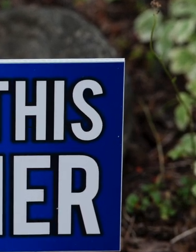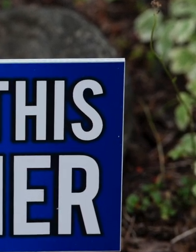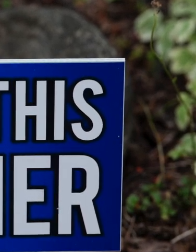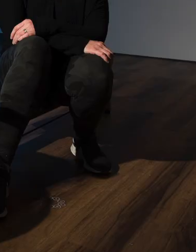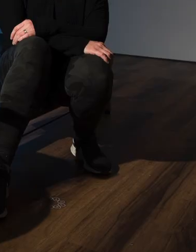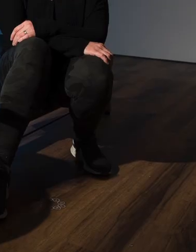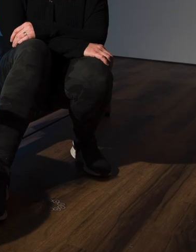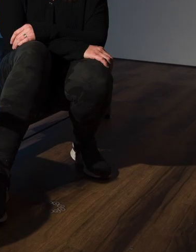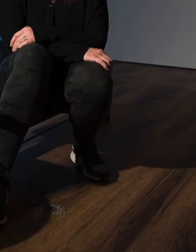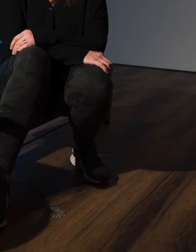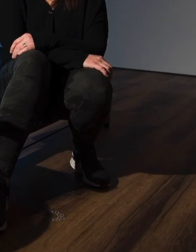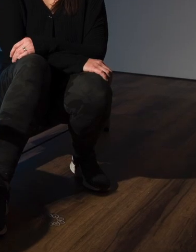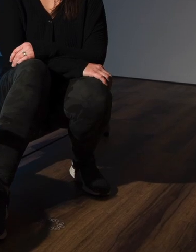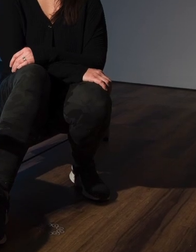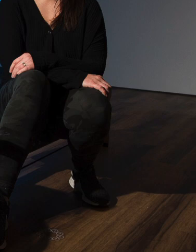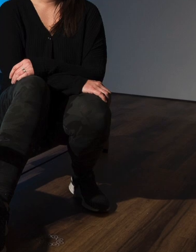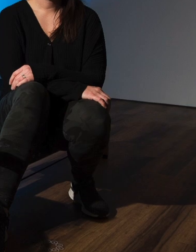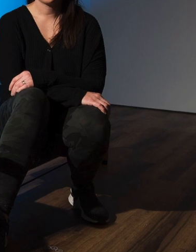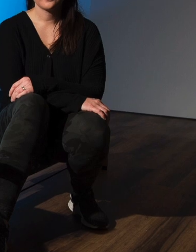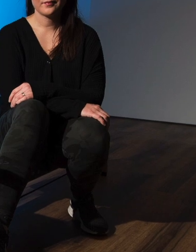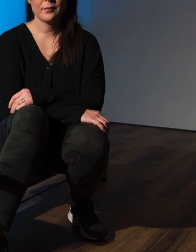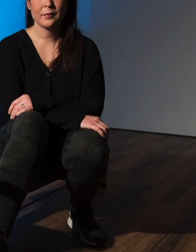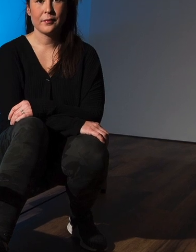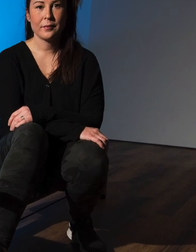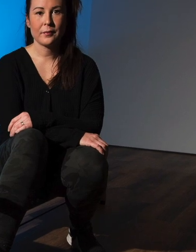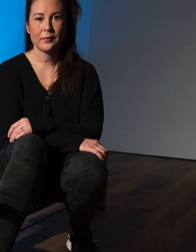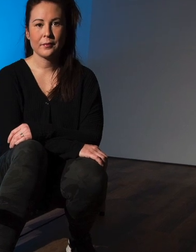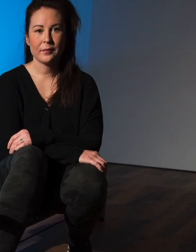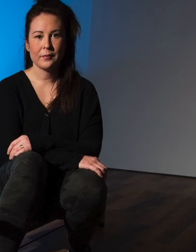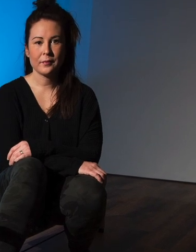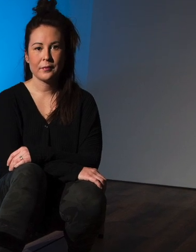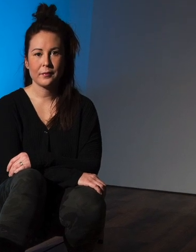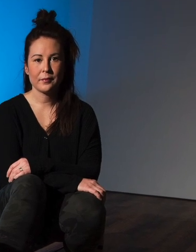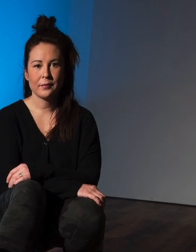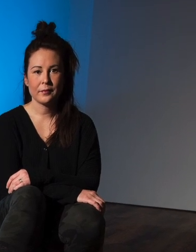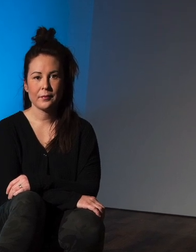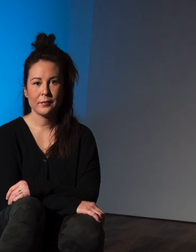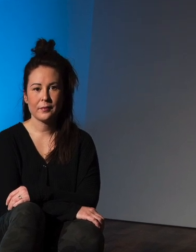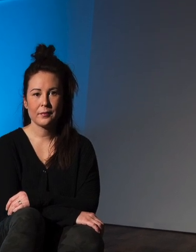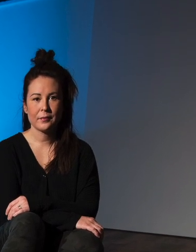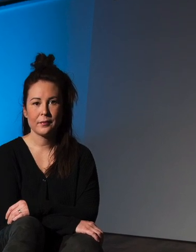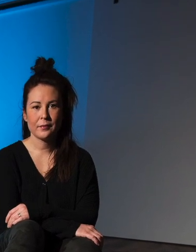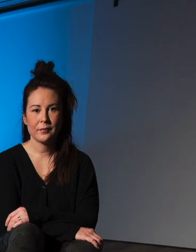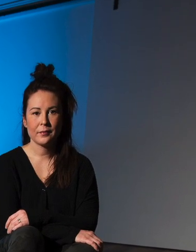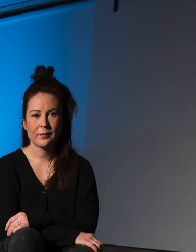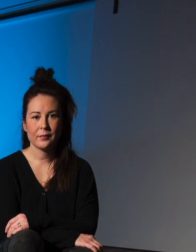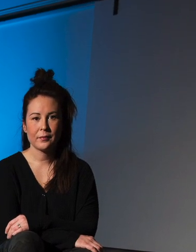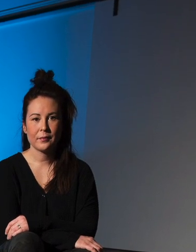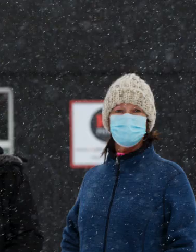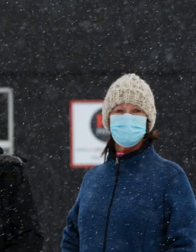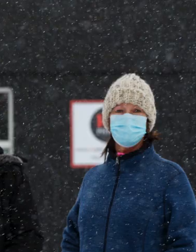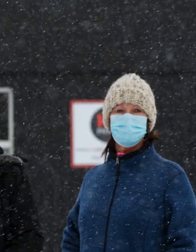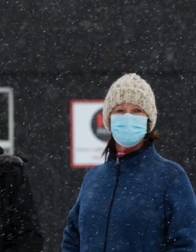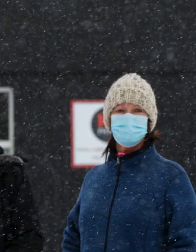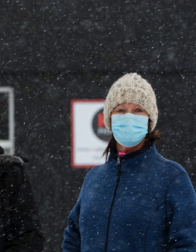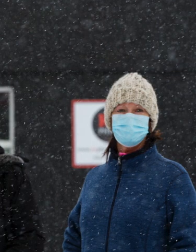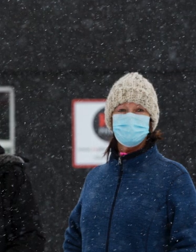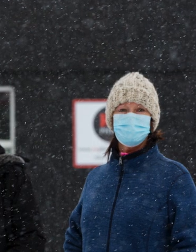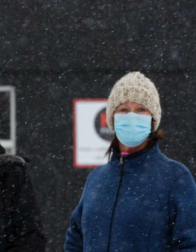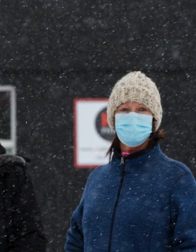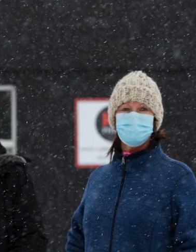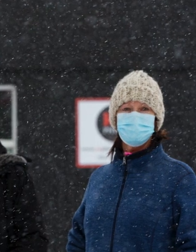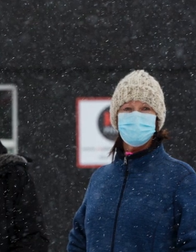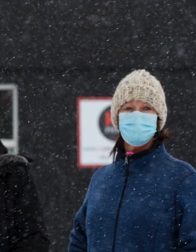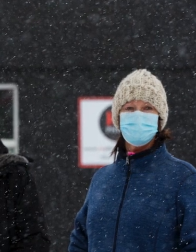on our community spread before we open up that next set of activities and as I said we are working on that framework to hopefully help people